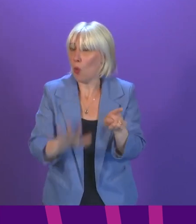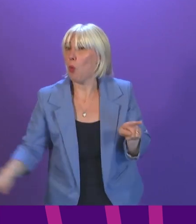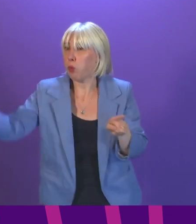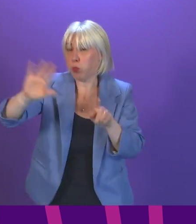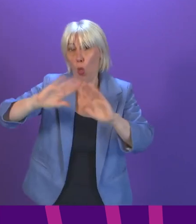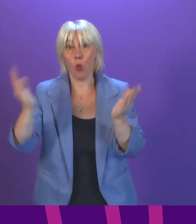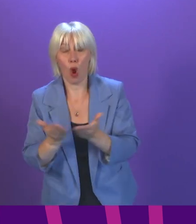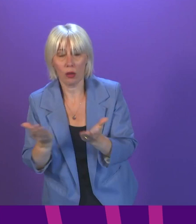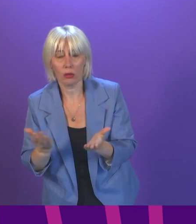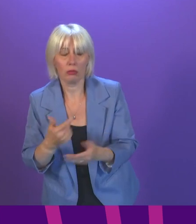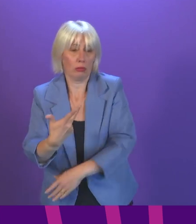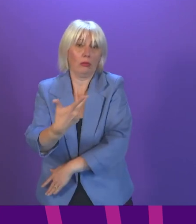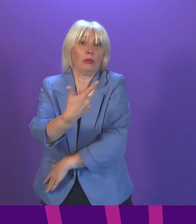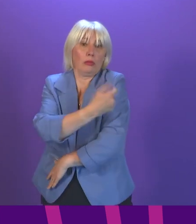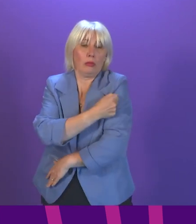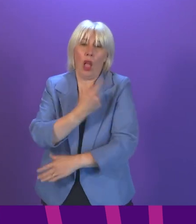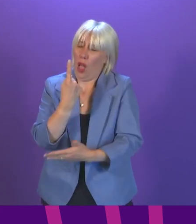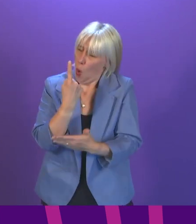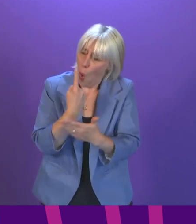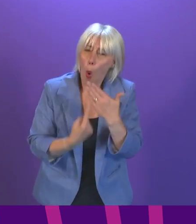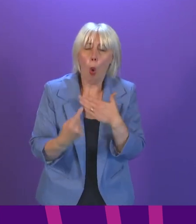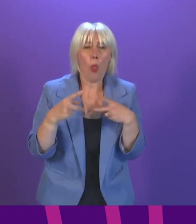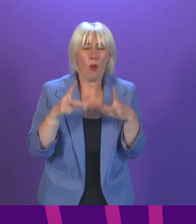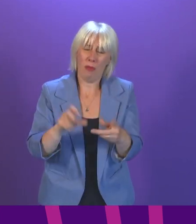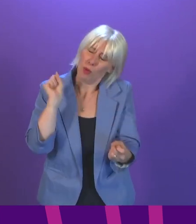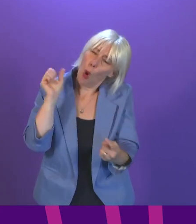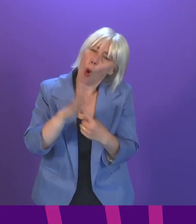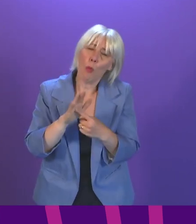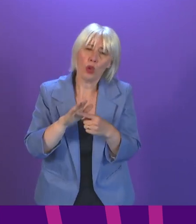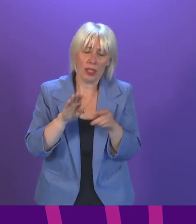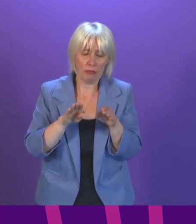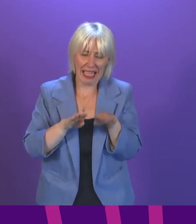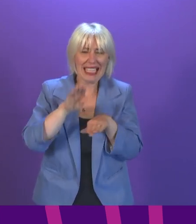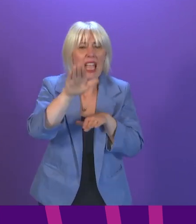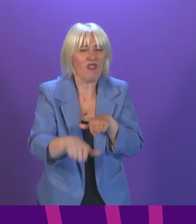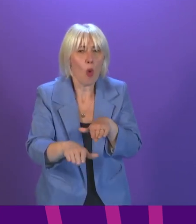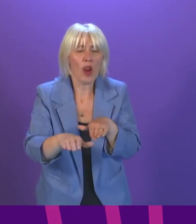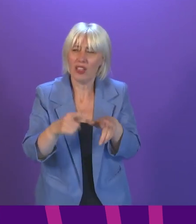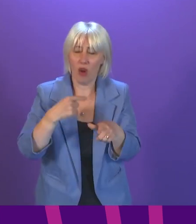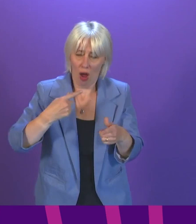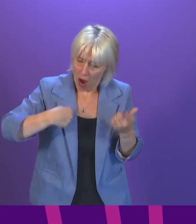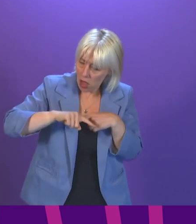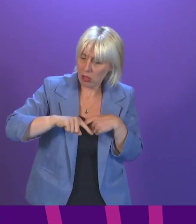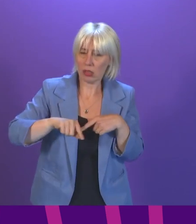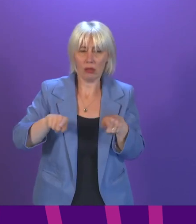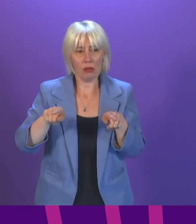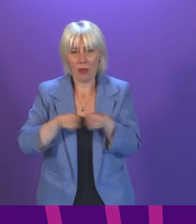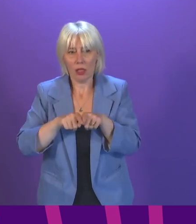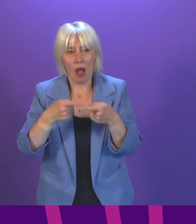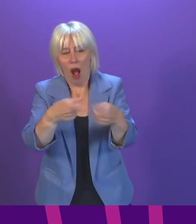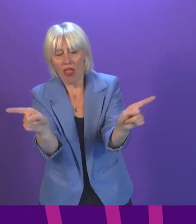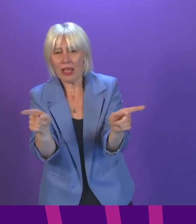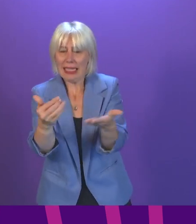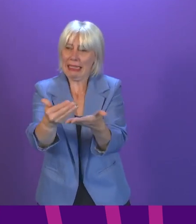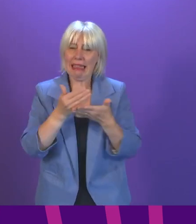individuals, getting vaccinated remains the single most important step that any of us can take to keep ourselves safe, to keep others safe,